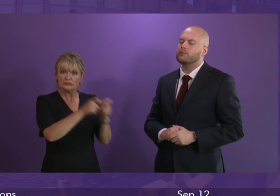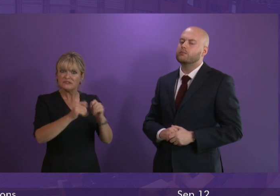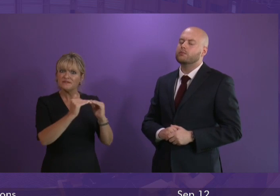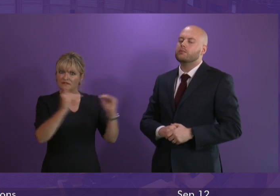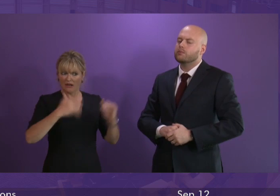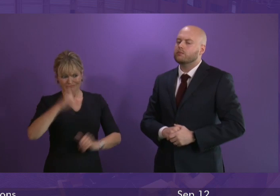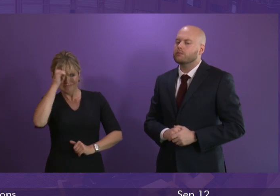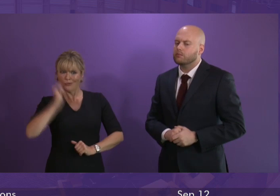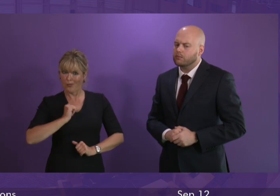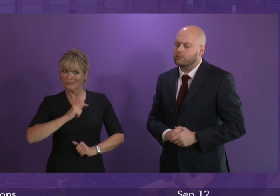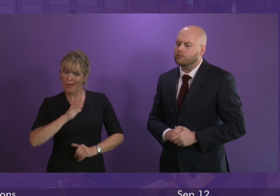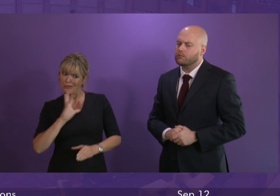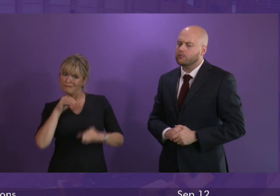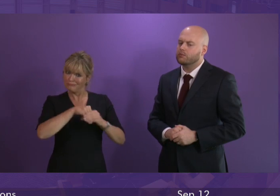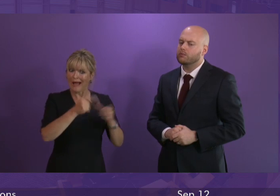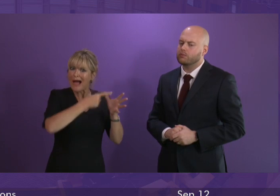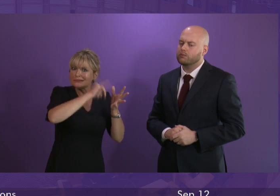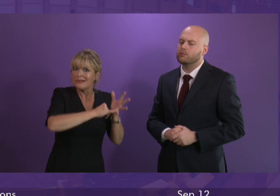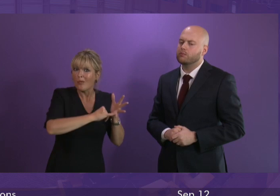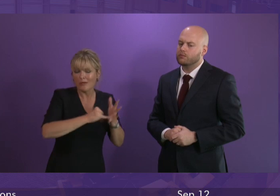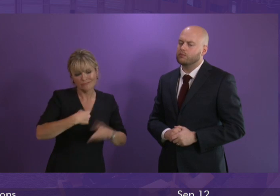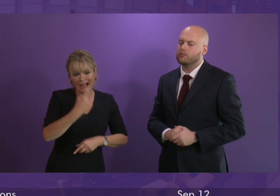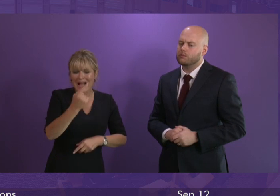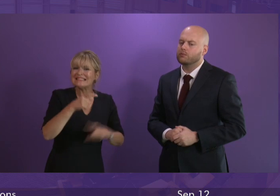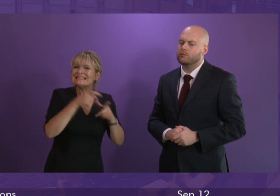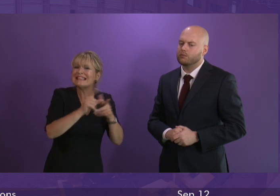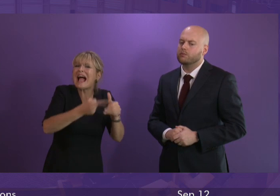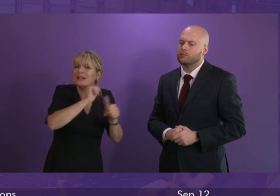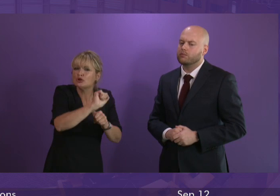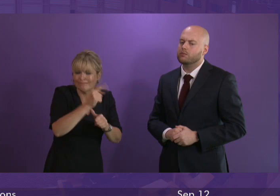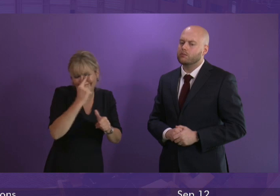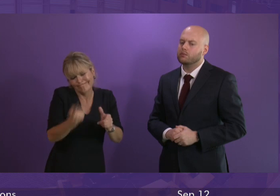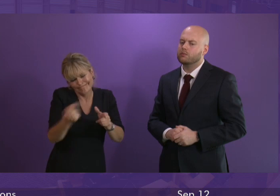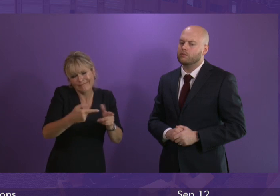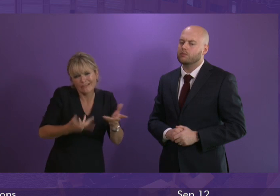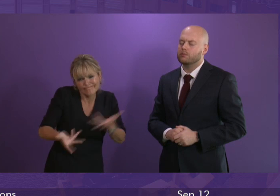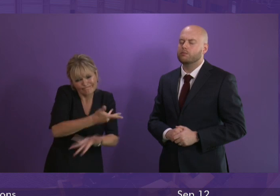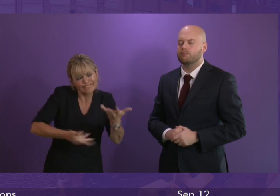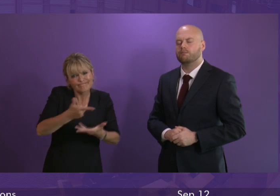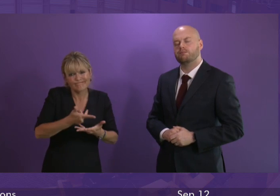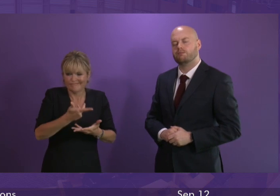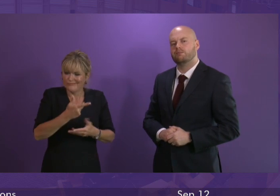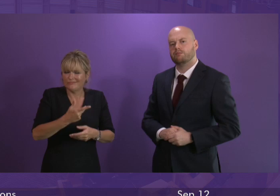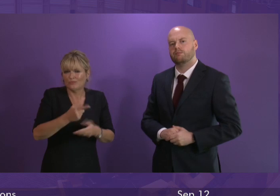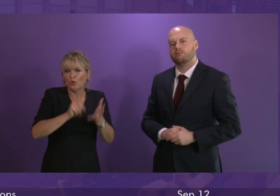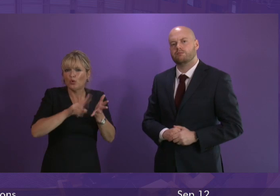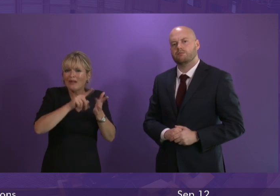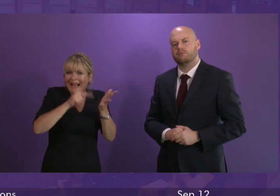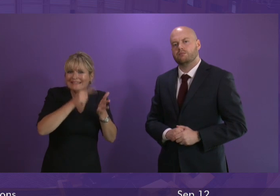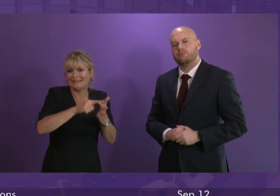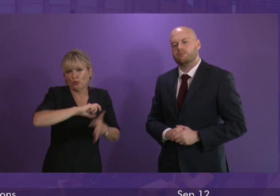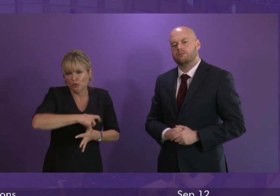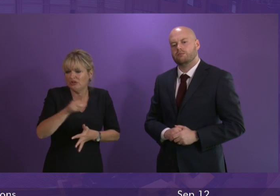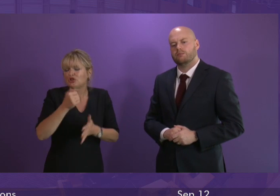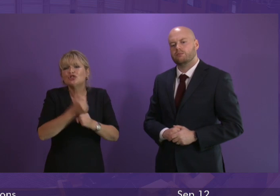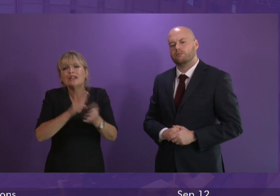would absolutely join with Anna Sarwar in calling on Diageo to get back around the table with the trade unions Unite and GMB to